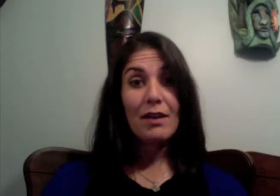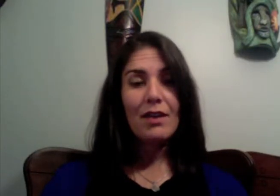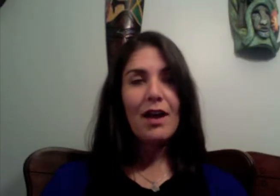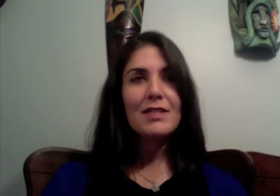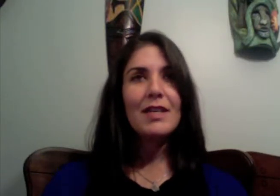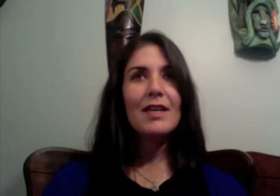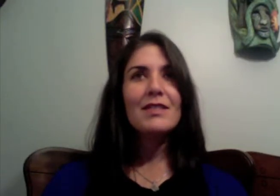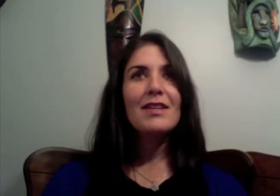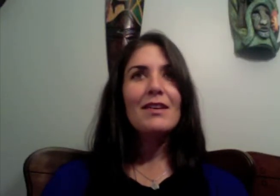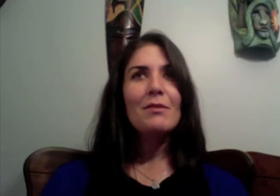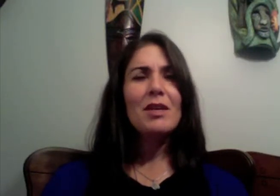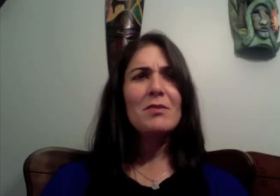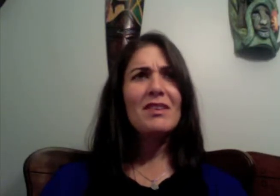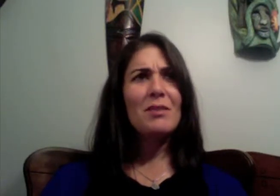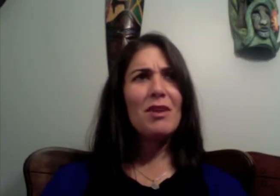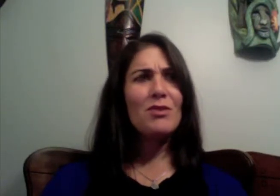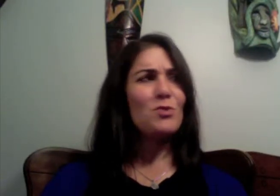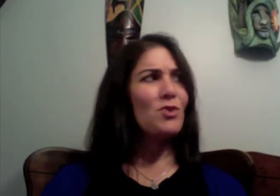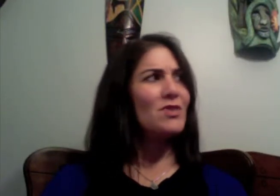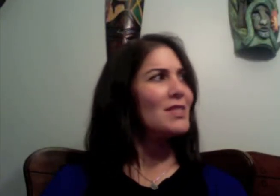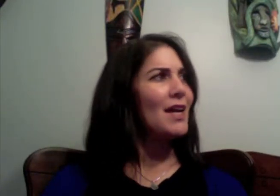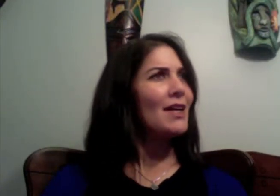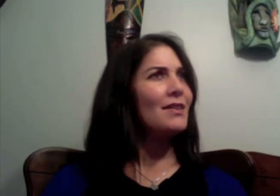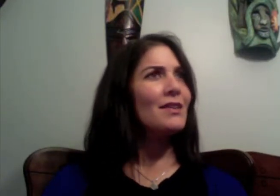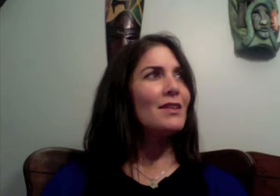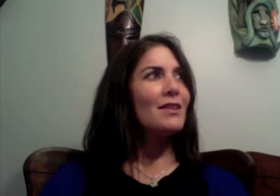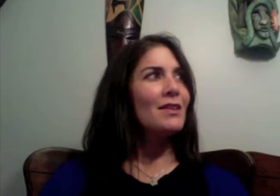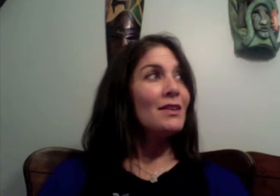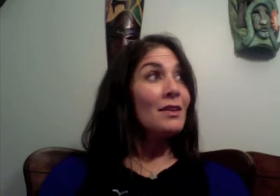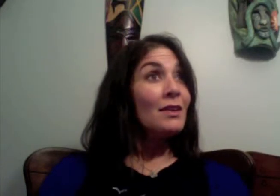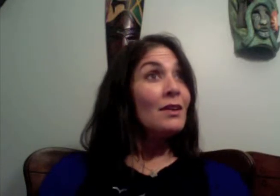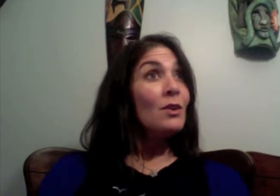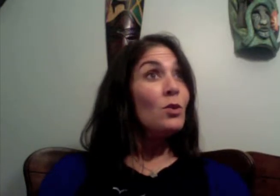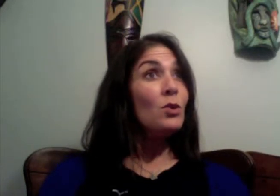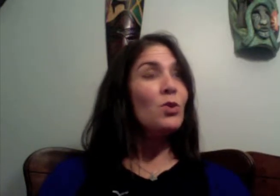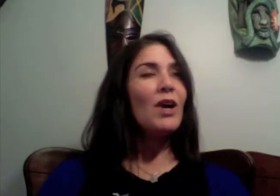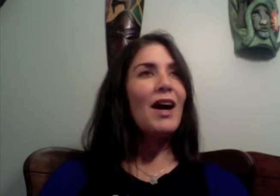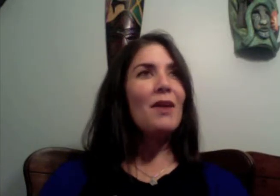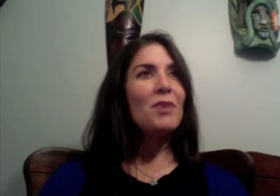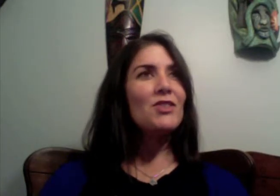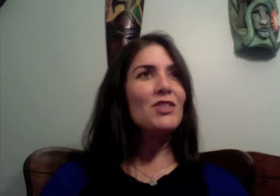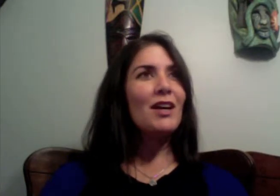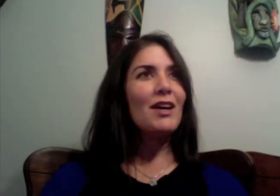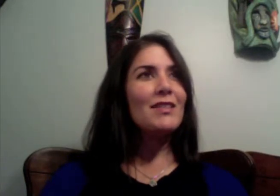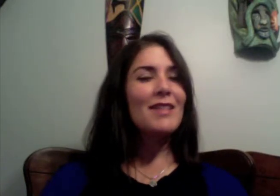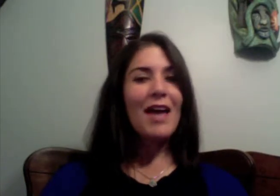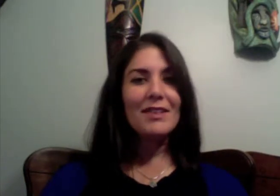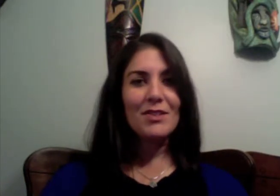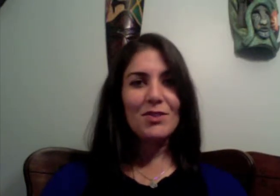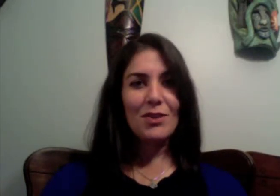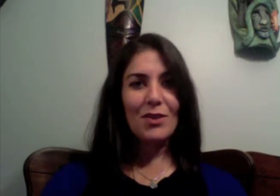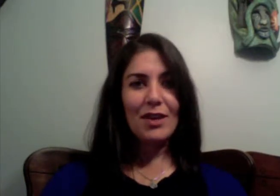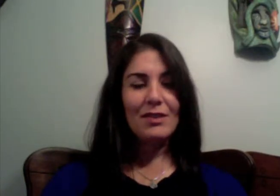lot and makes me think about this world today and whoo how much sadness there is